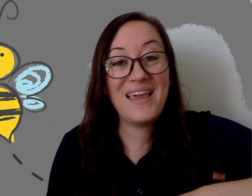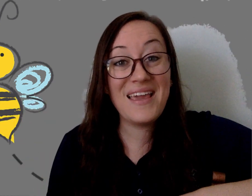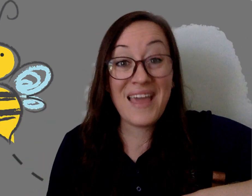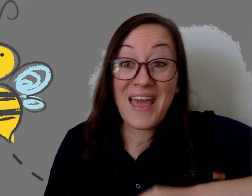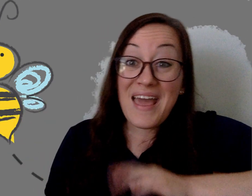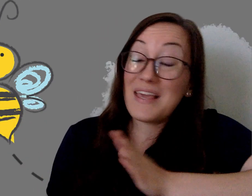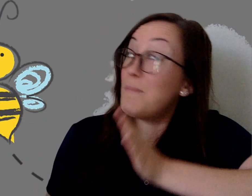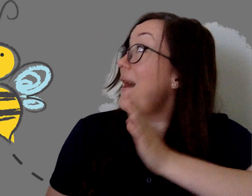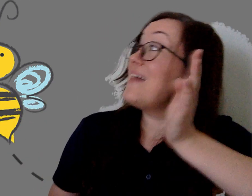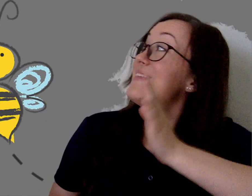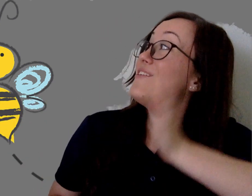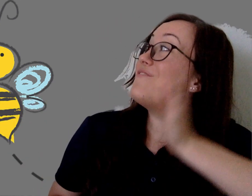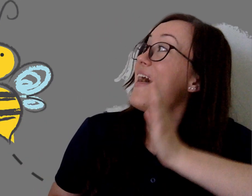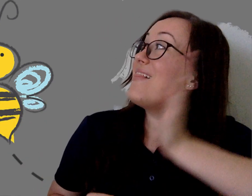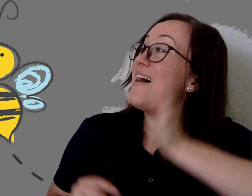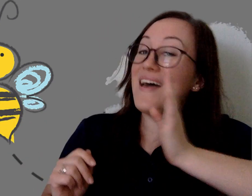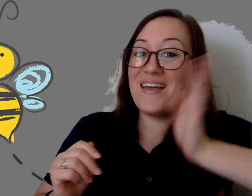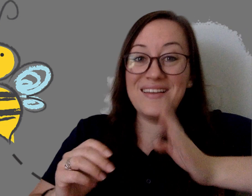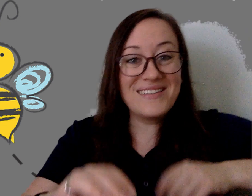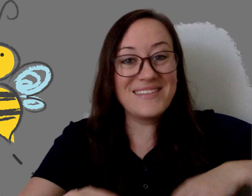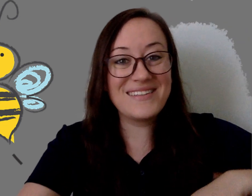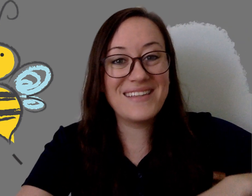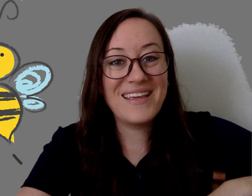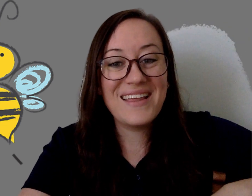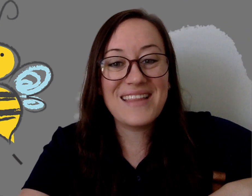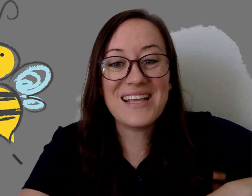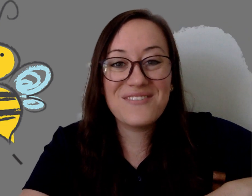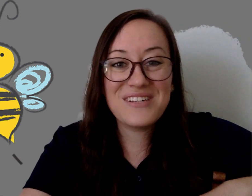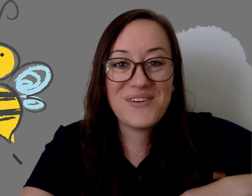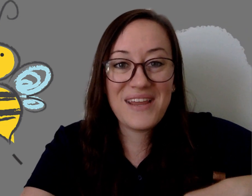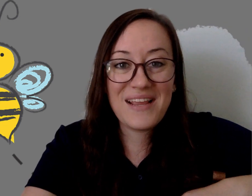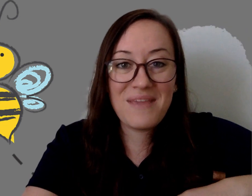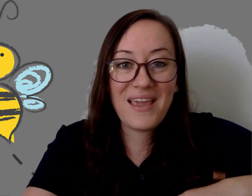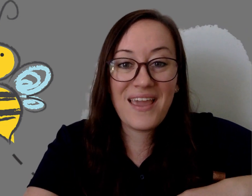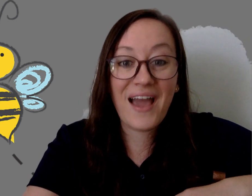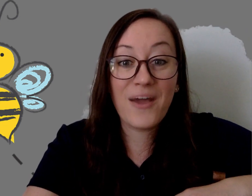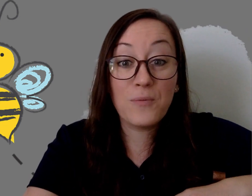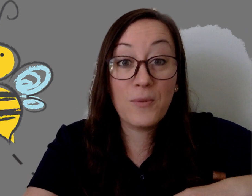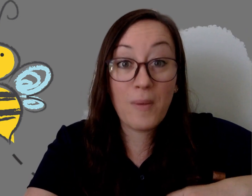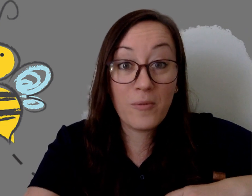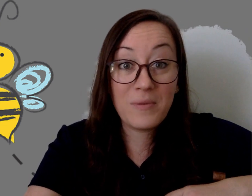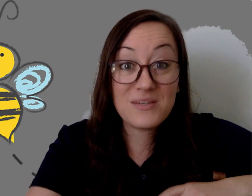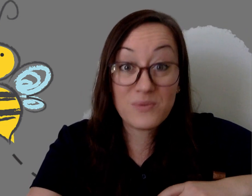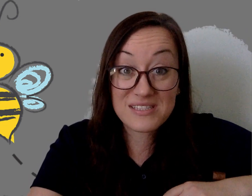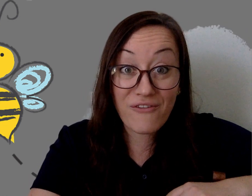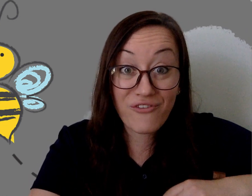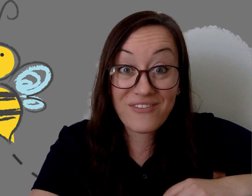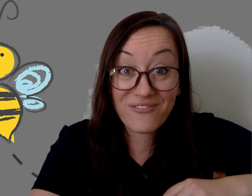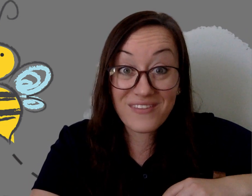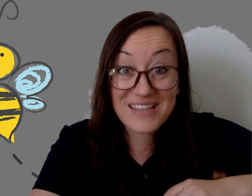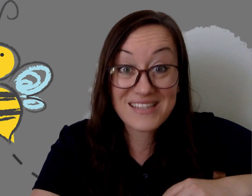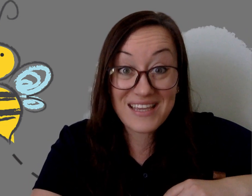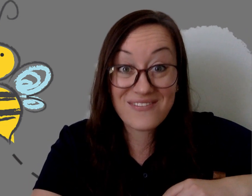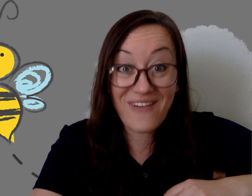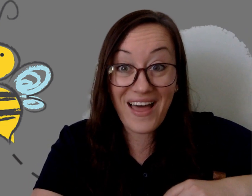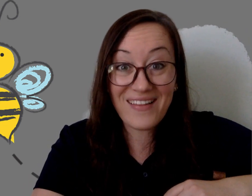goodbye little fella thanks for joining me I hope your bumblebees were set free nicely as well